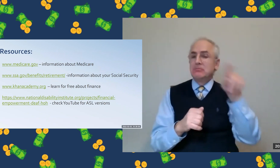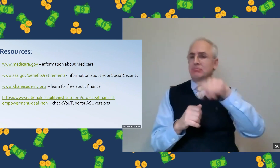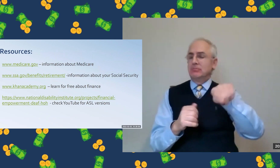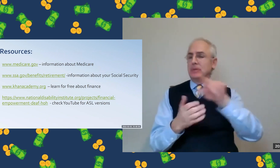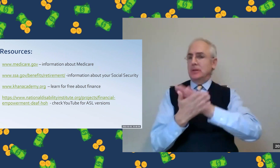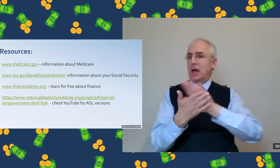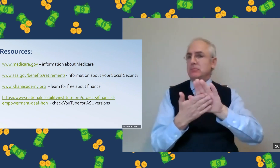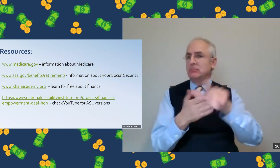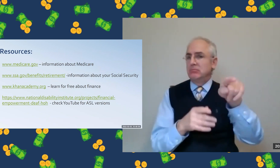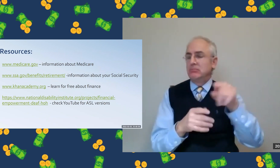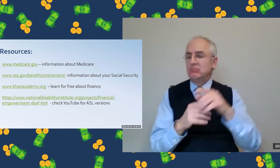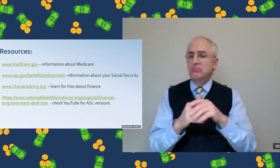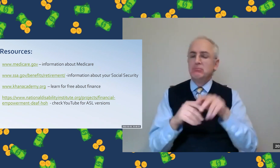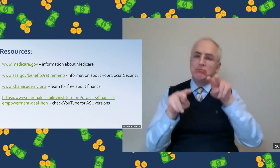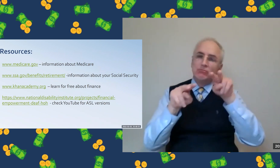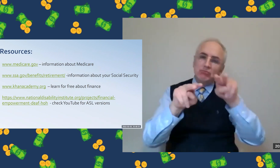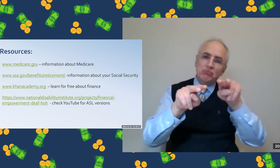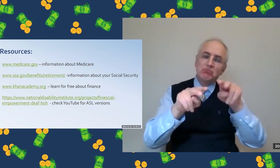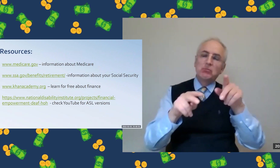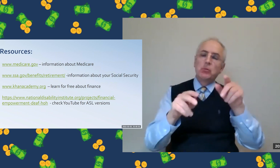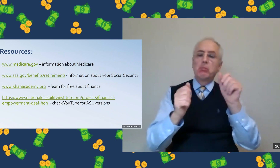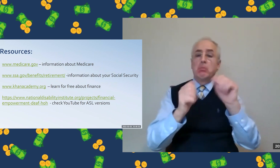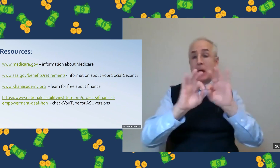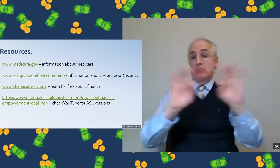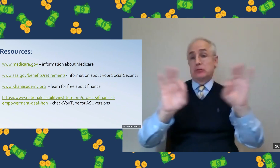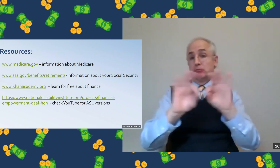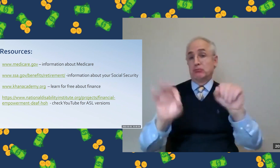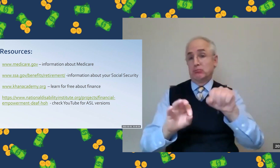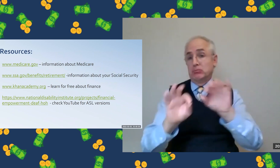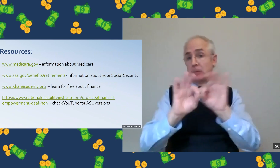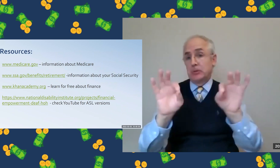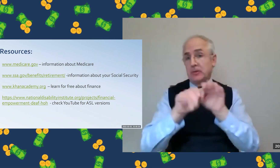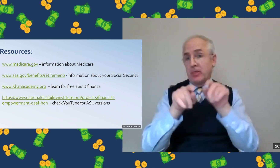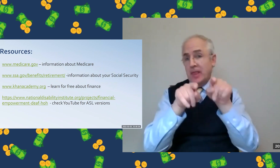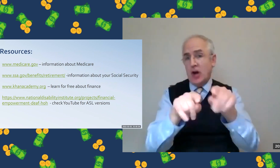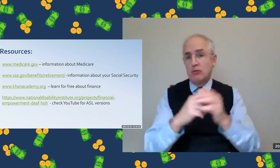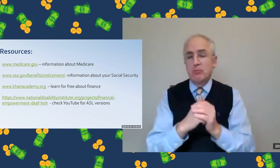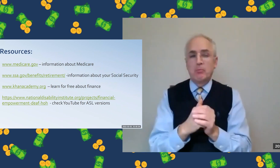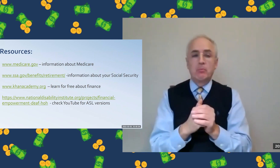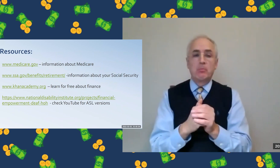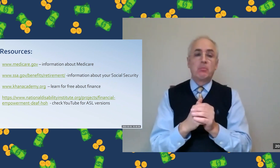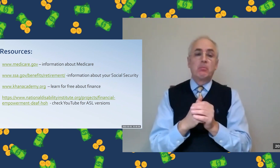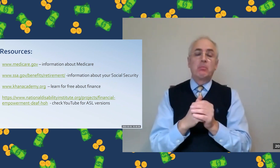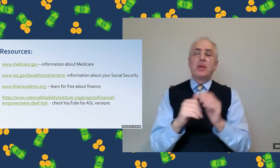And they have graphics as part of them. So they're a really nice resource for you to look at. And they are captioned as well.